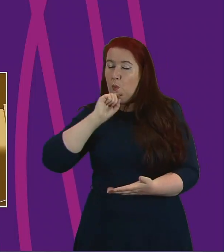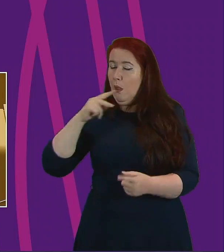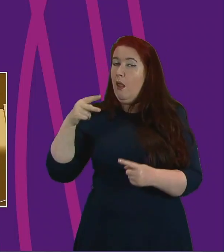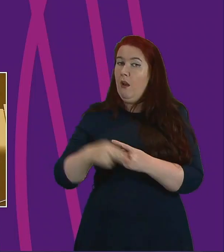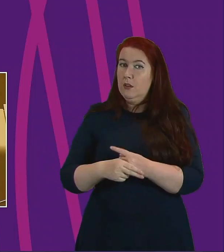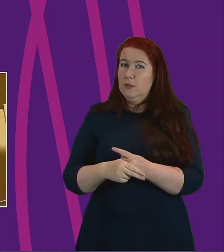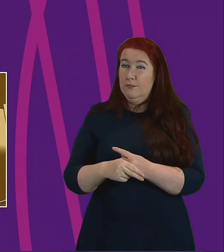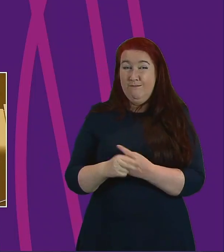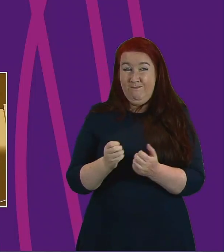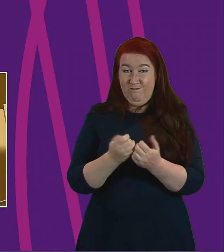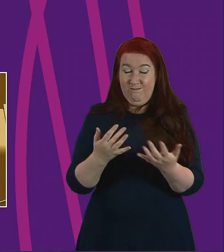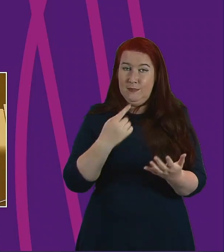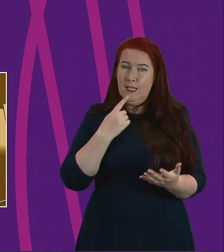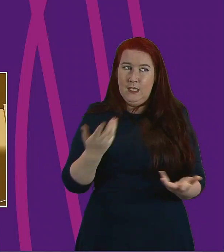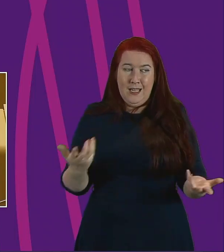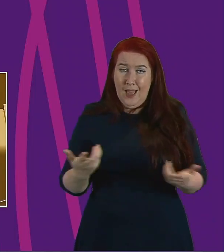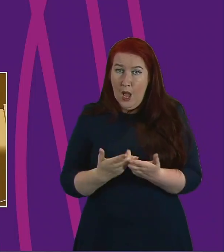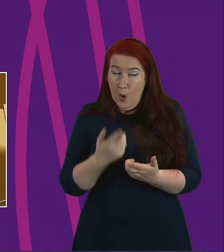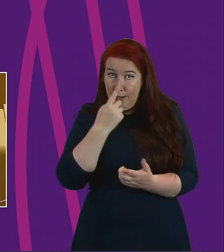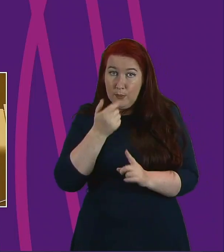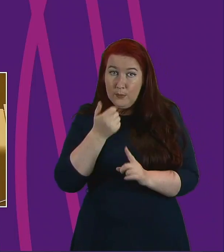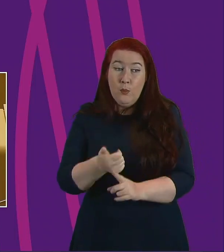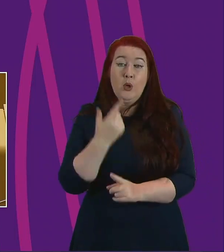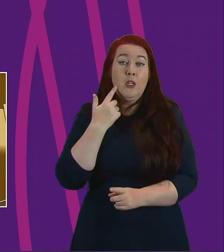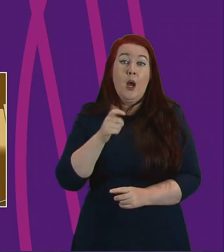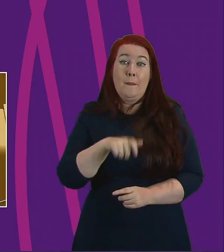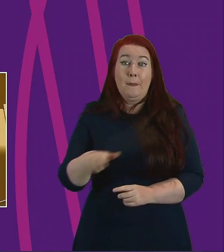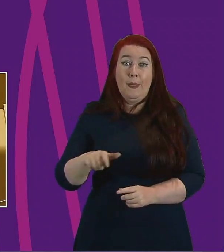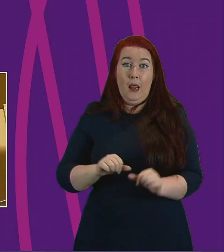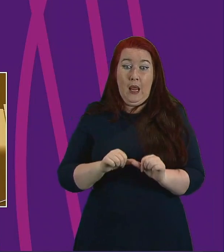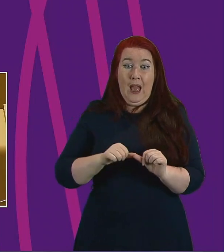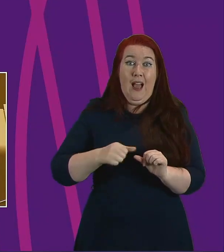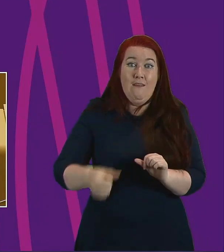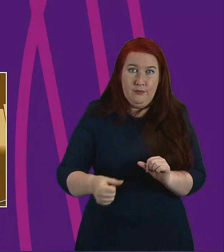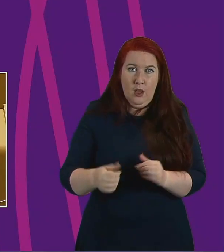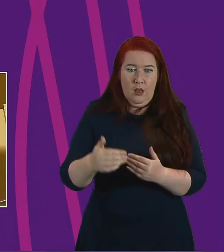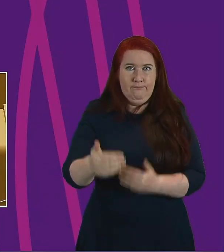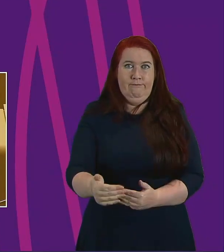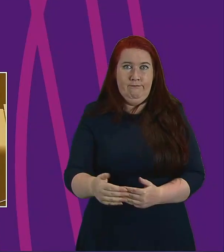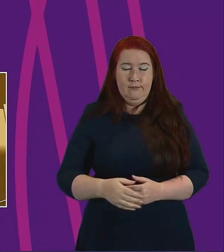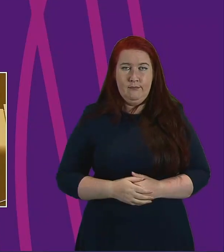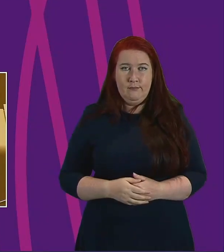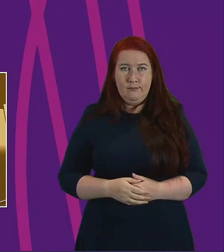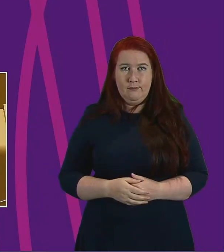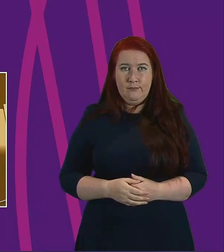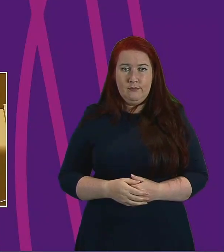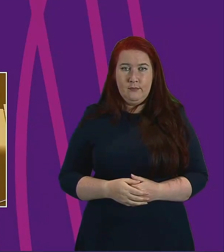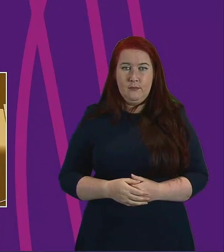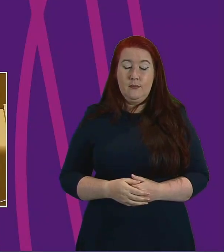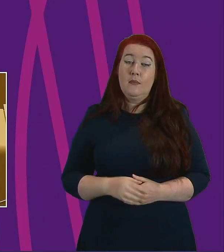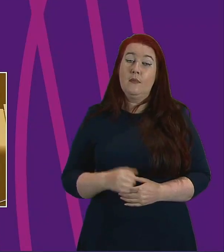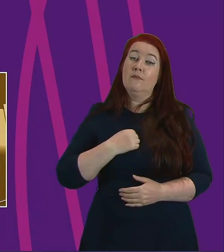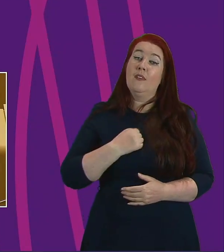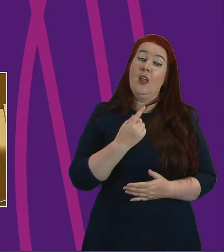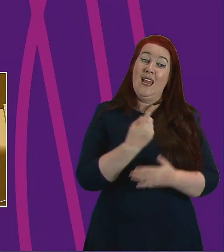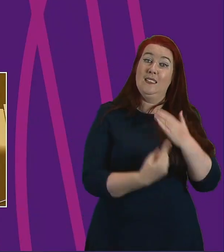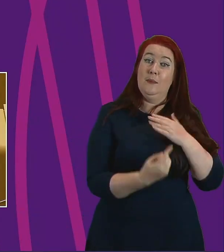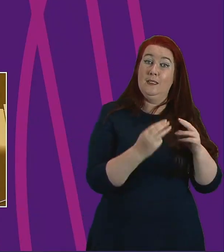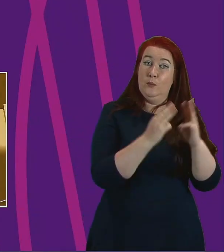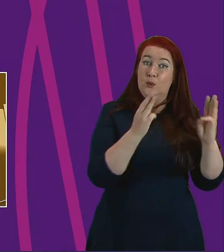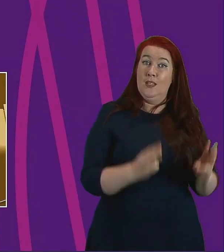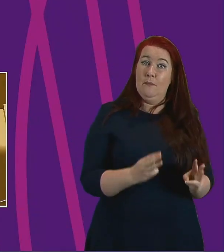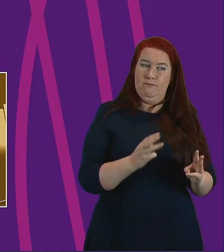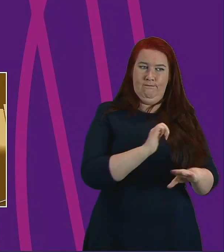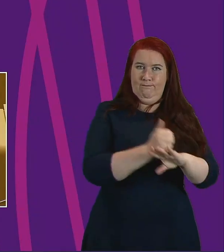asking how we will support the needs of young people post lockdown. Half of our independent museums are based in towns and